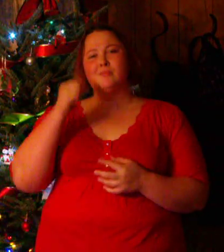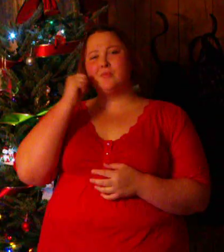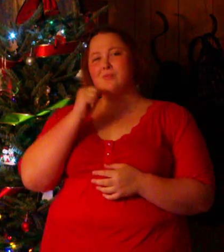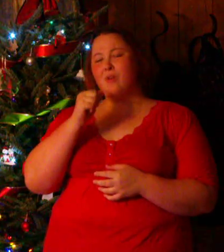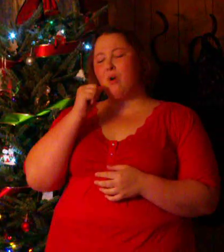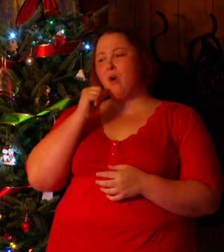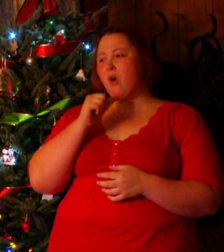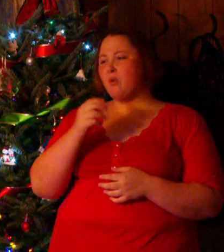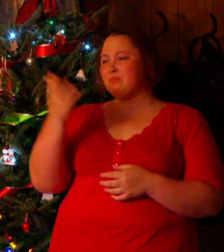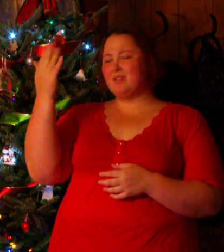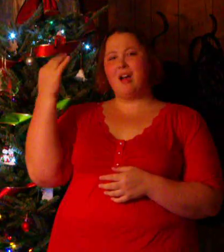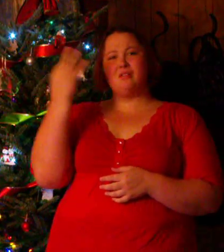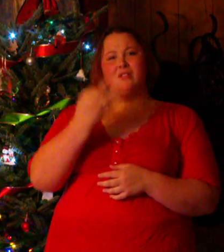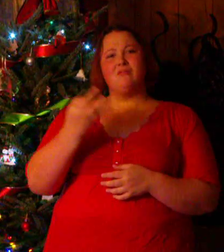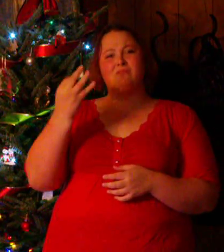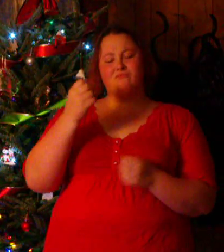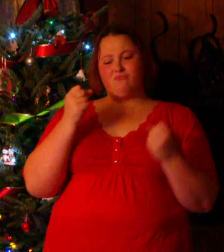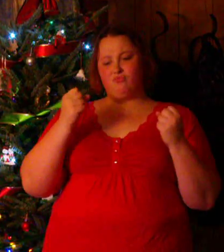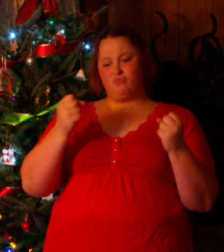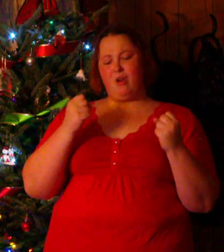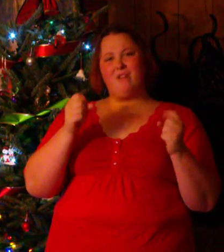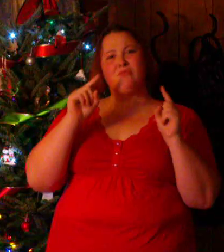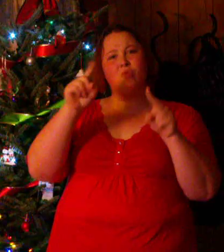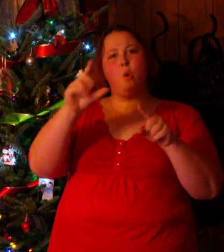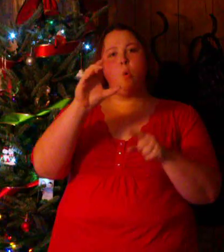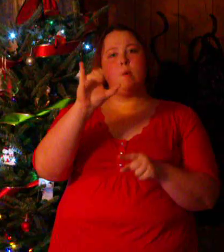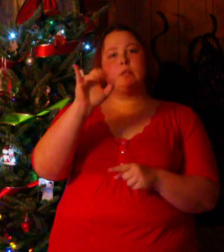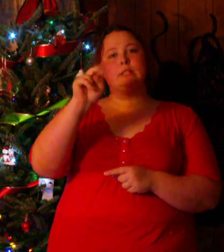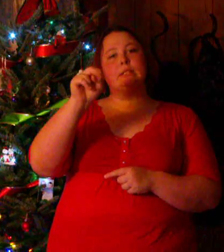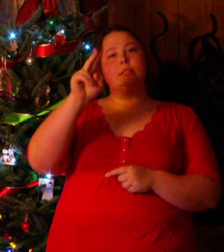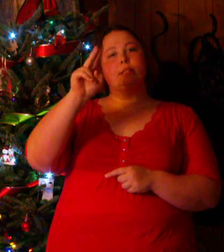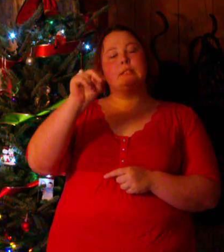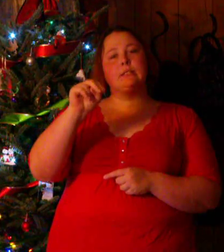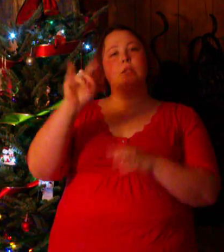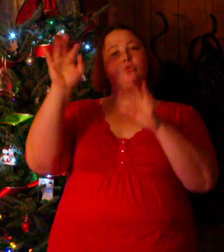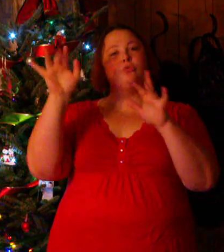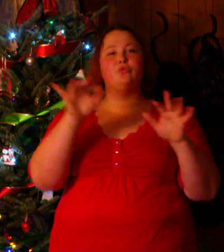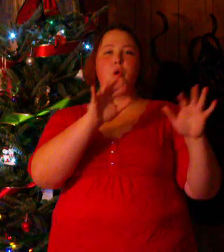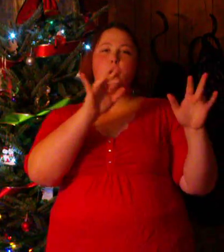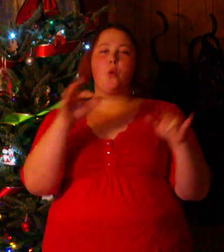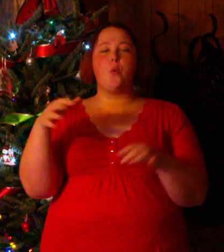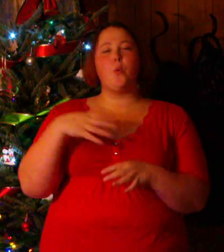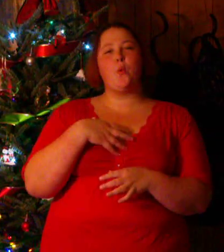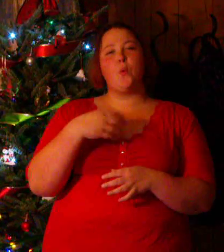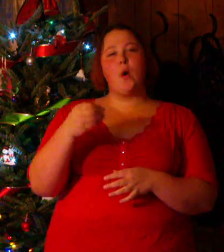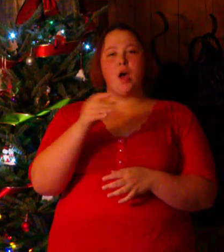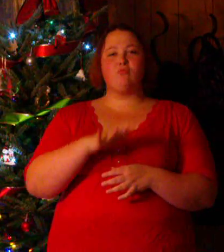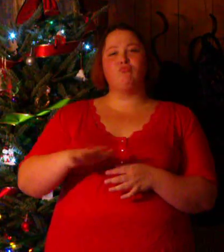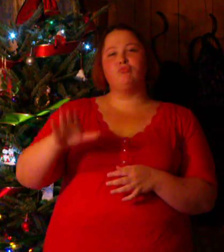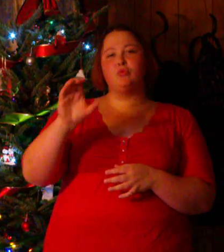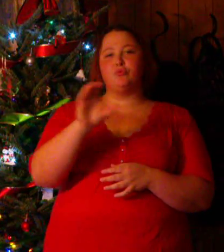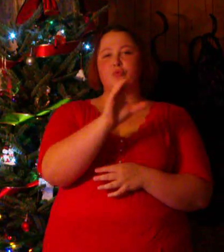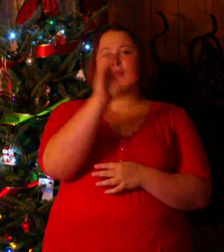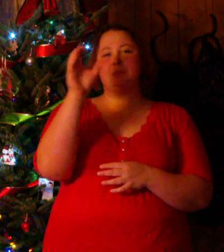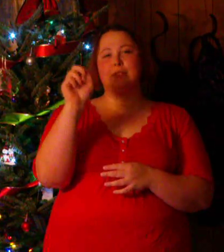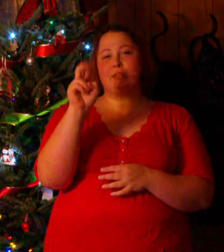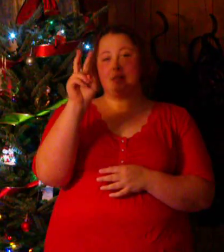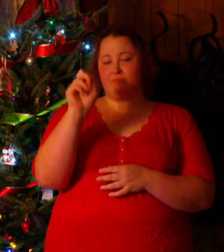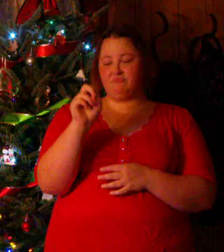She was driving last Friday on her way to Cincinnati on the snow-white prison sea Going